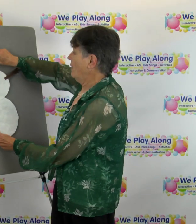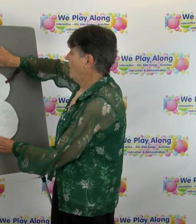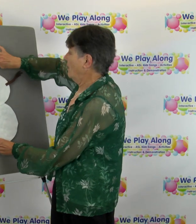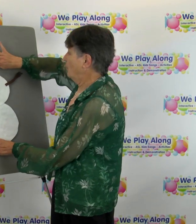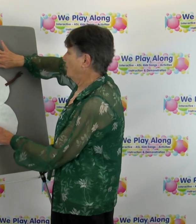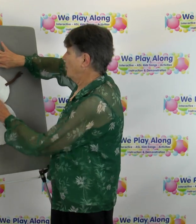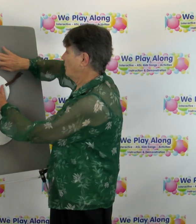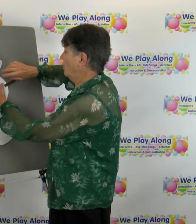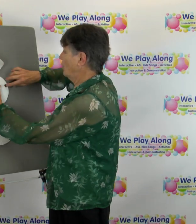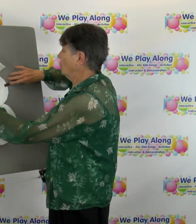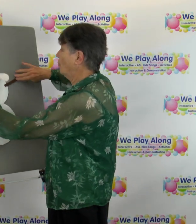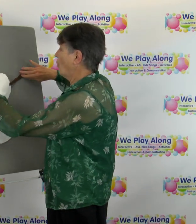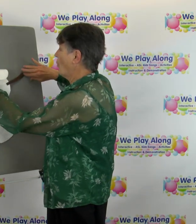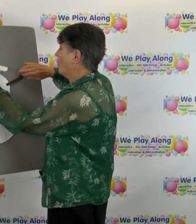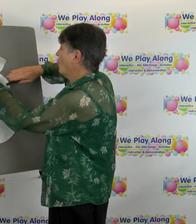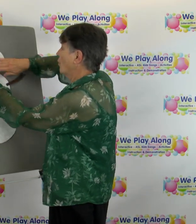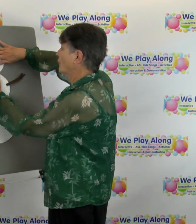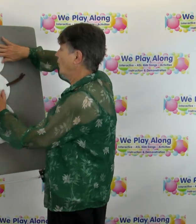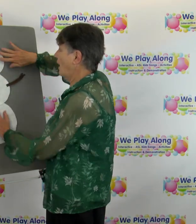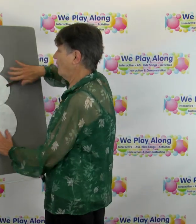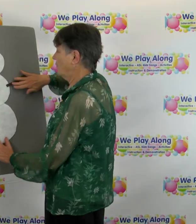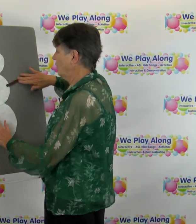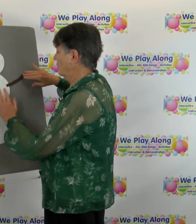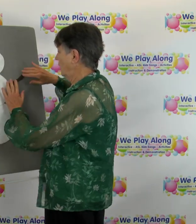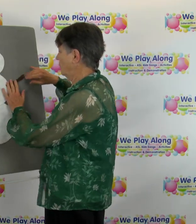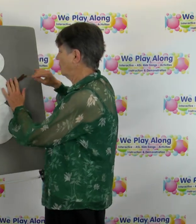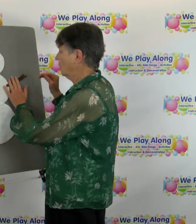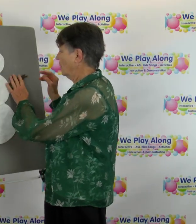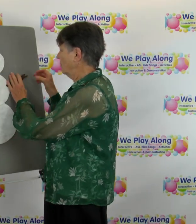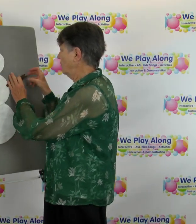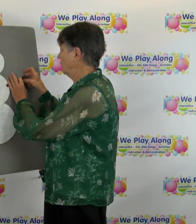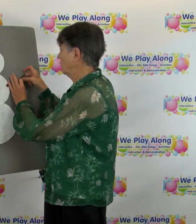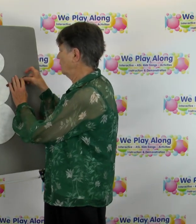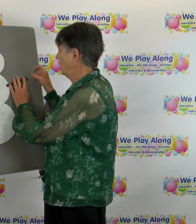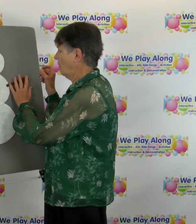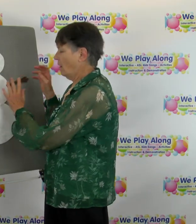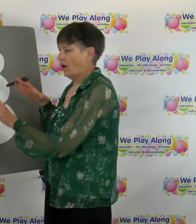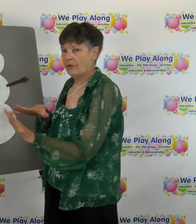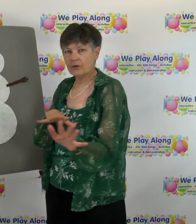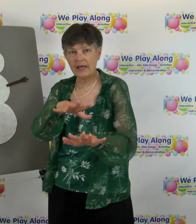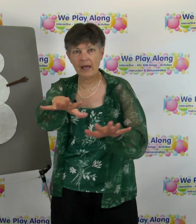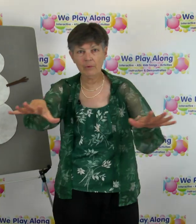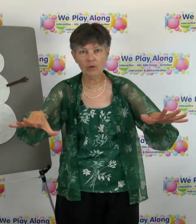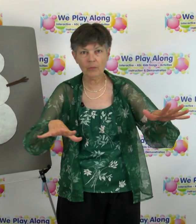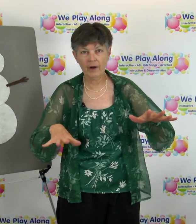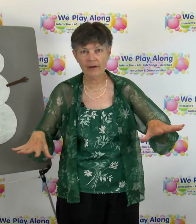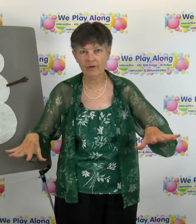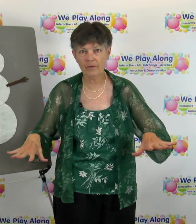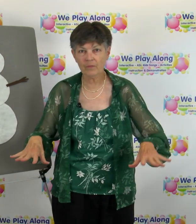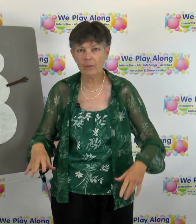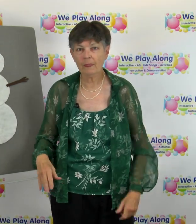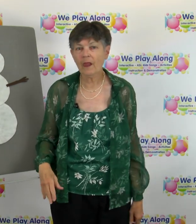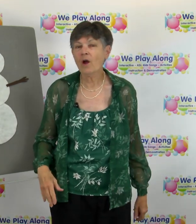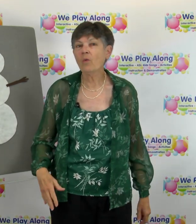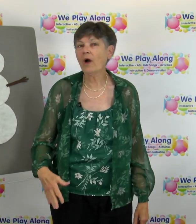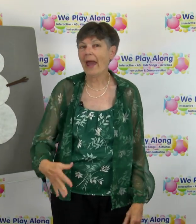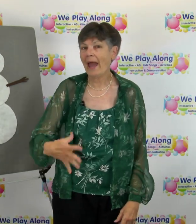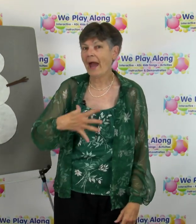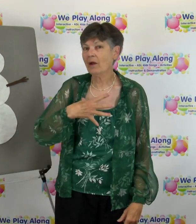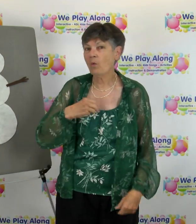and put them up here on your board or if you have like they're building it on their table or wherever we'll add